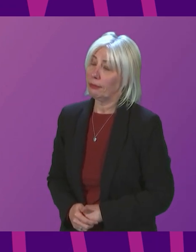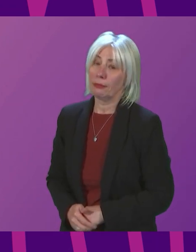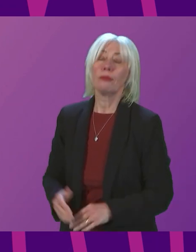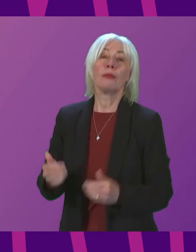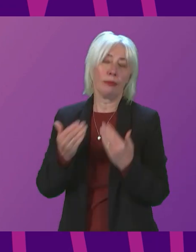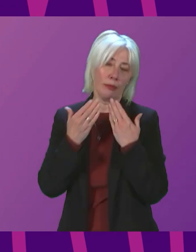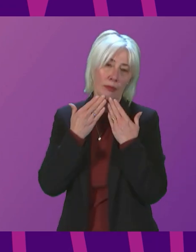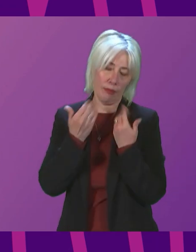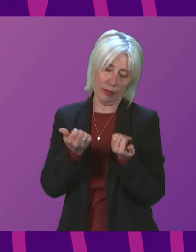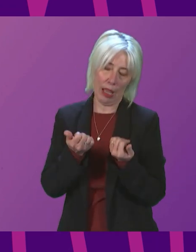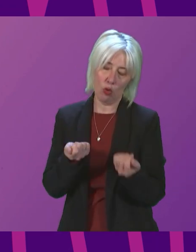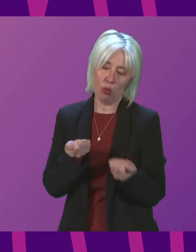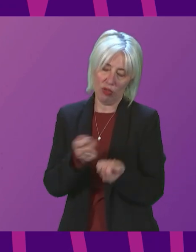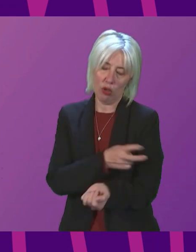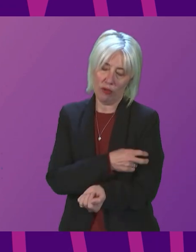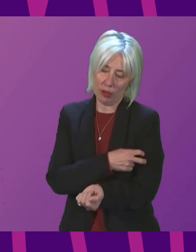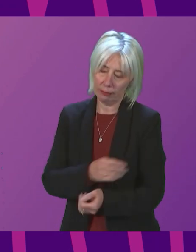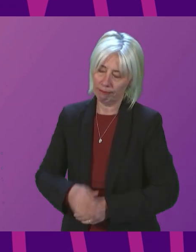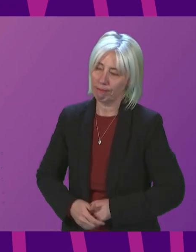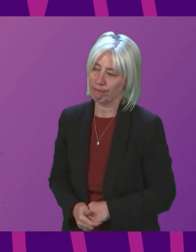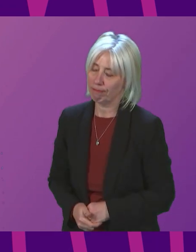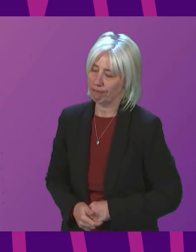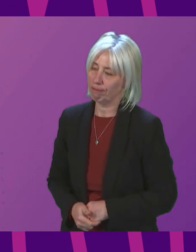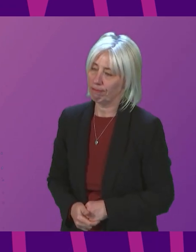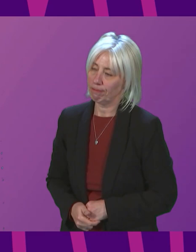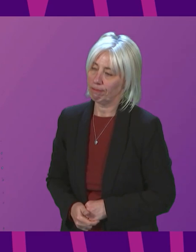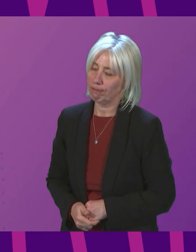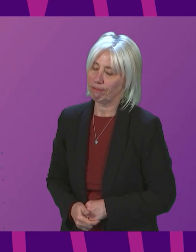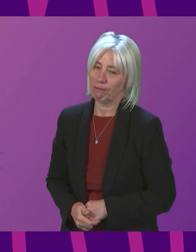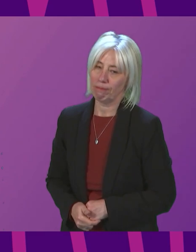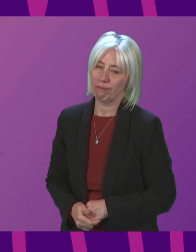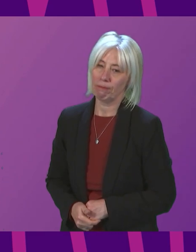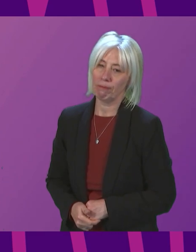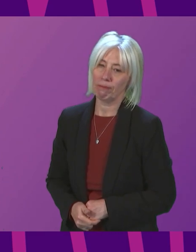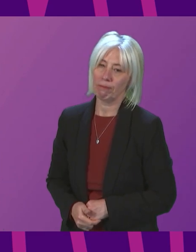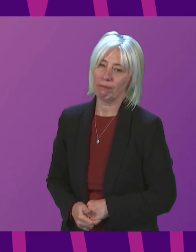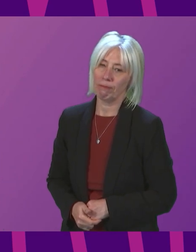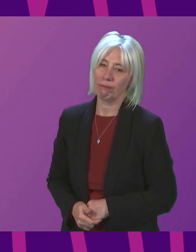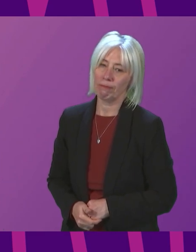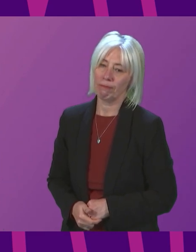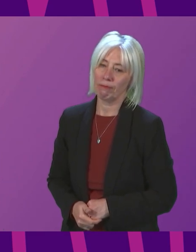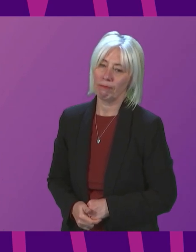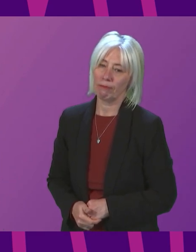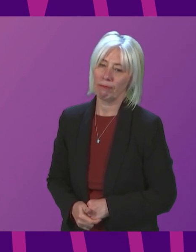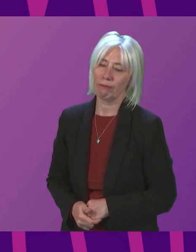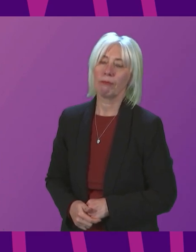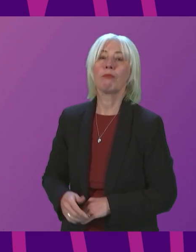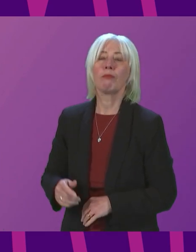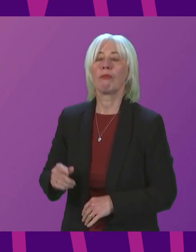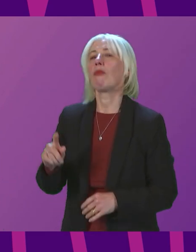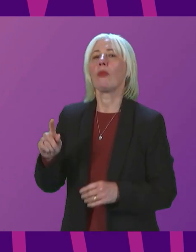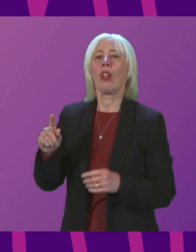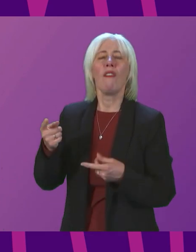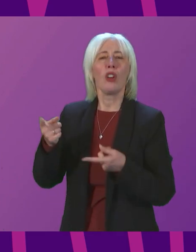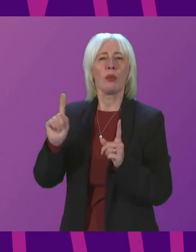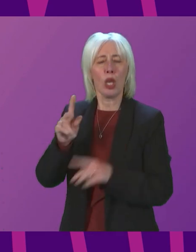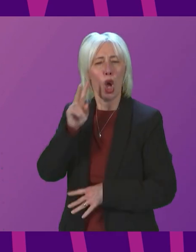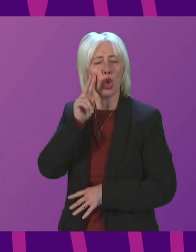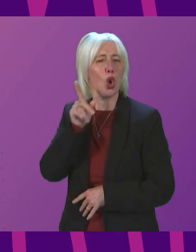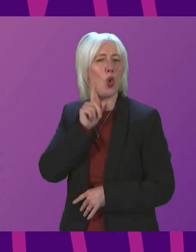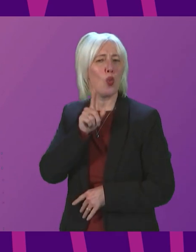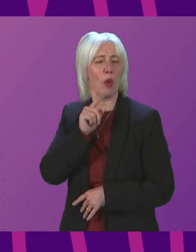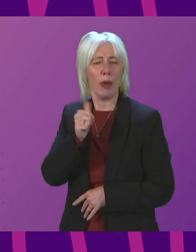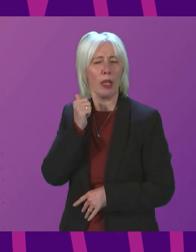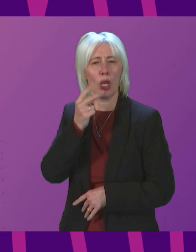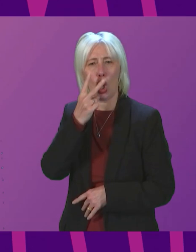The First Minister, I saw a woman in her twenties